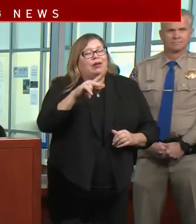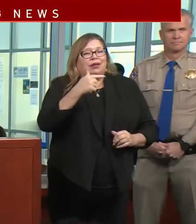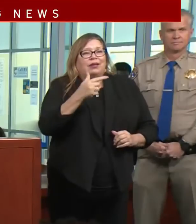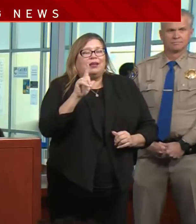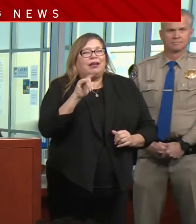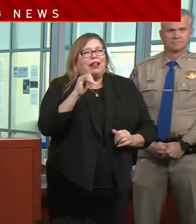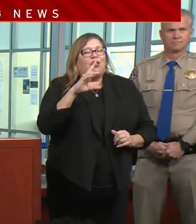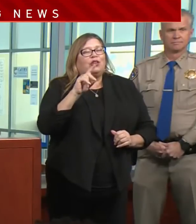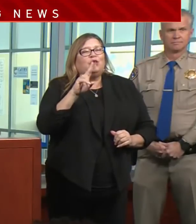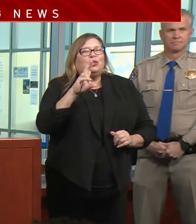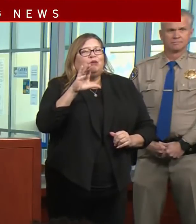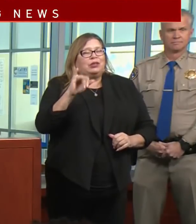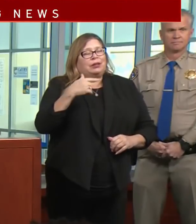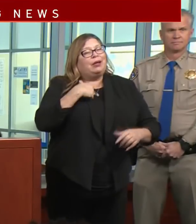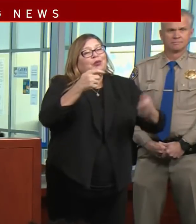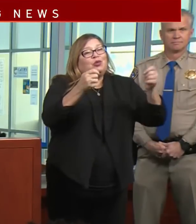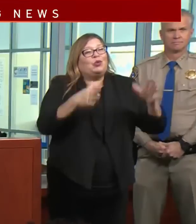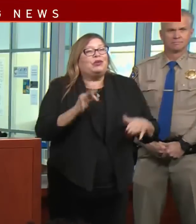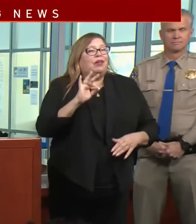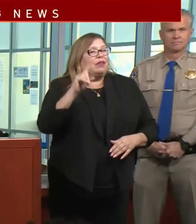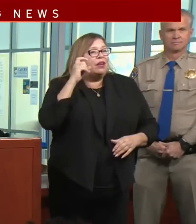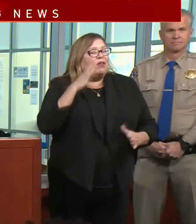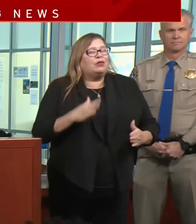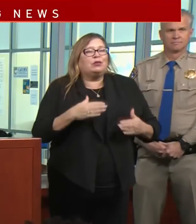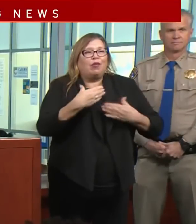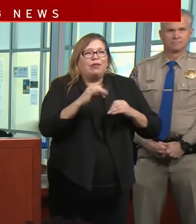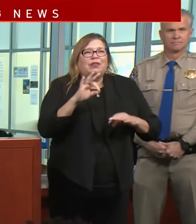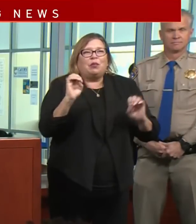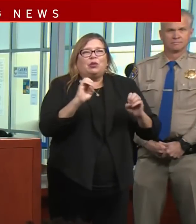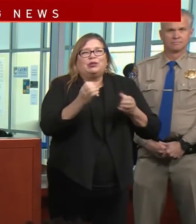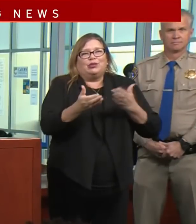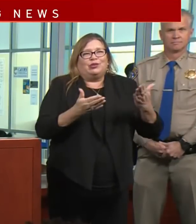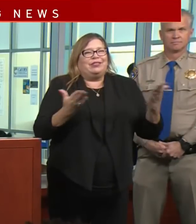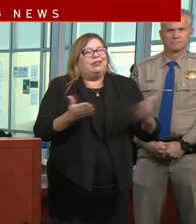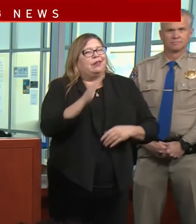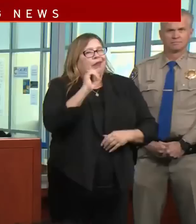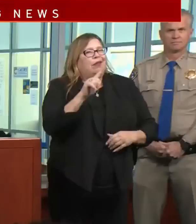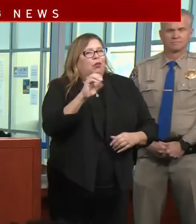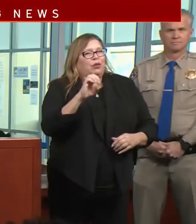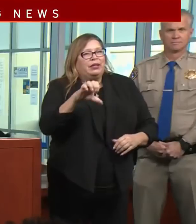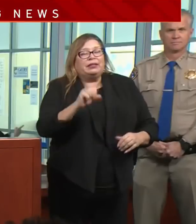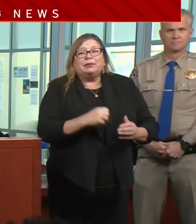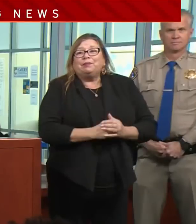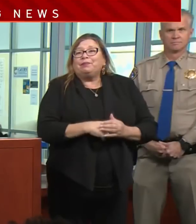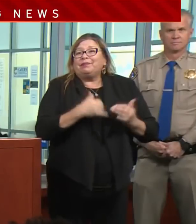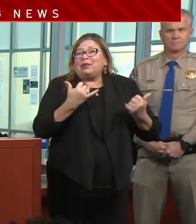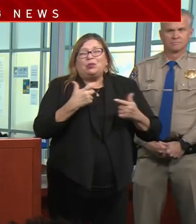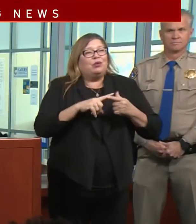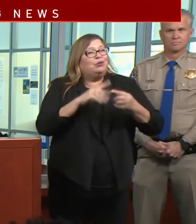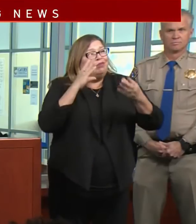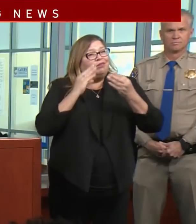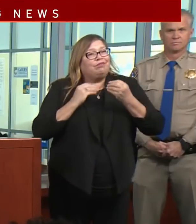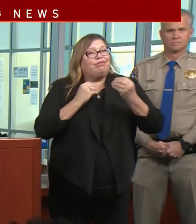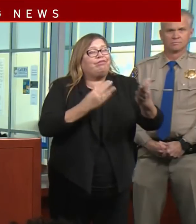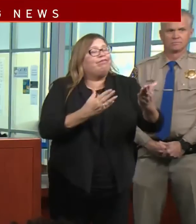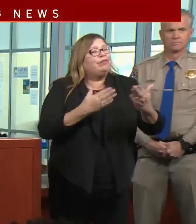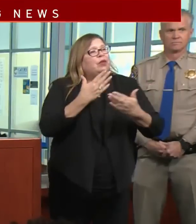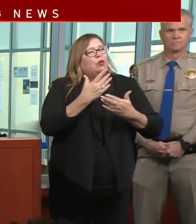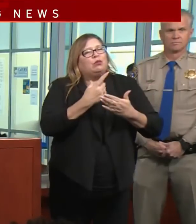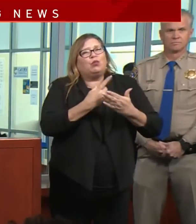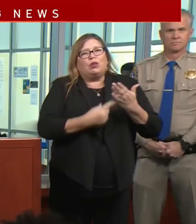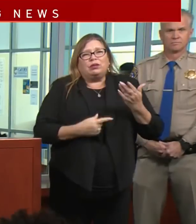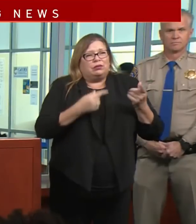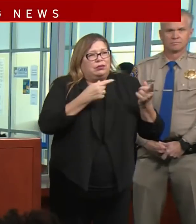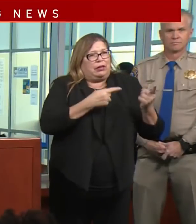director of the governor's office of emergency services here. And I wanted to take a minute and provide a little bit of an update